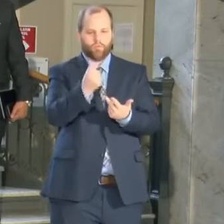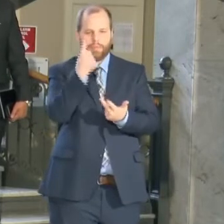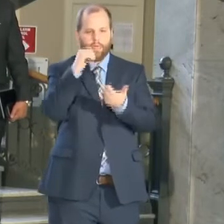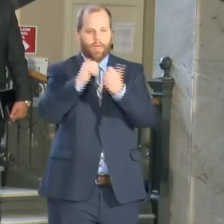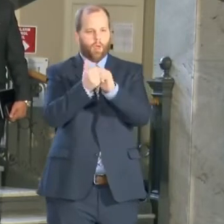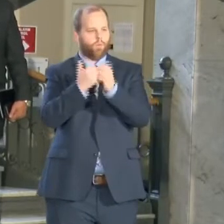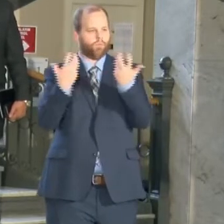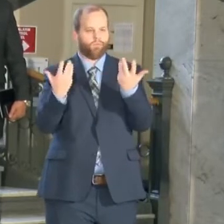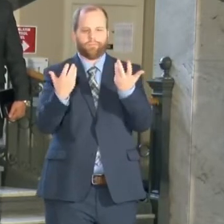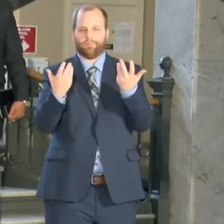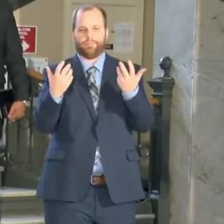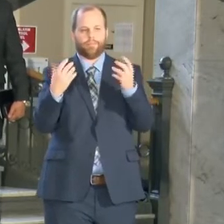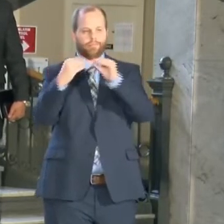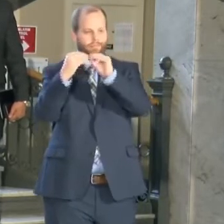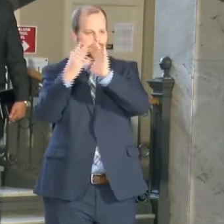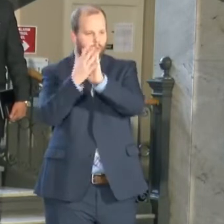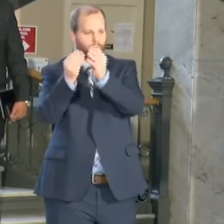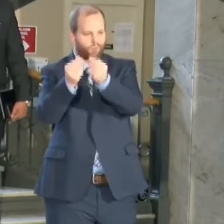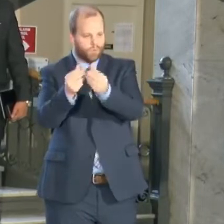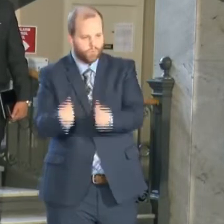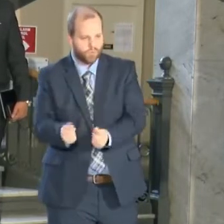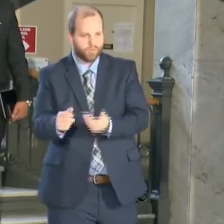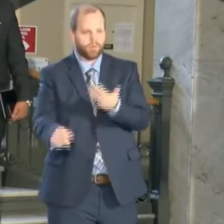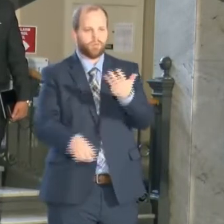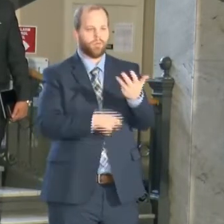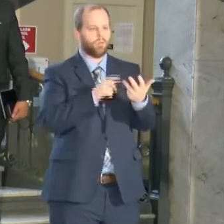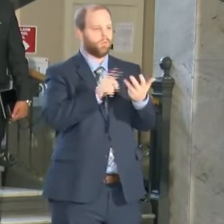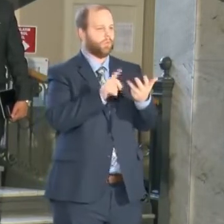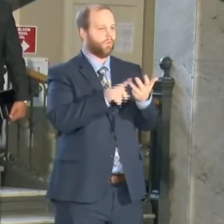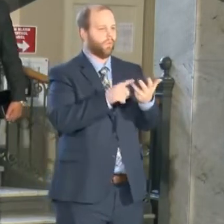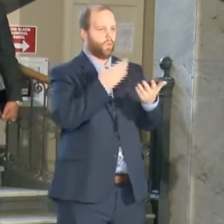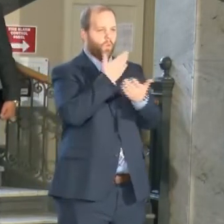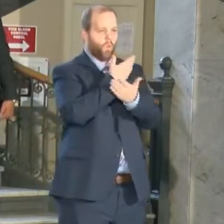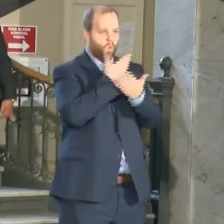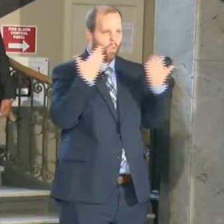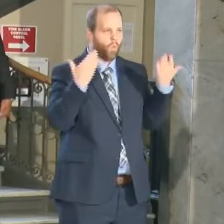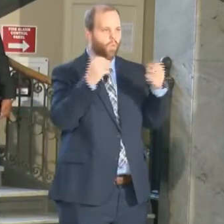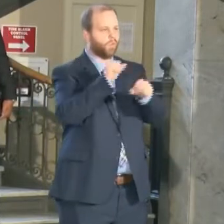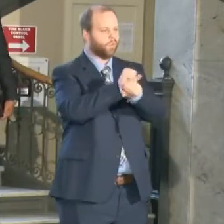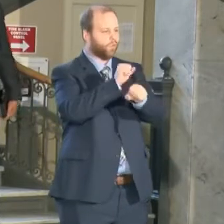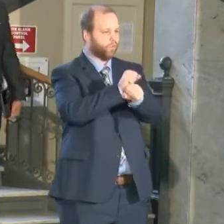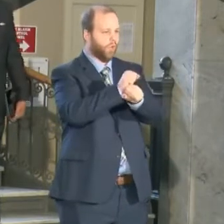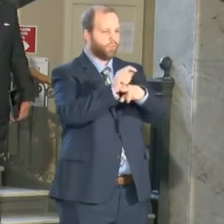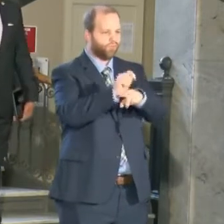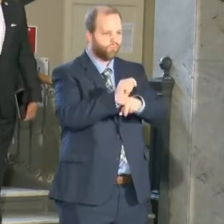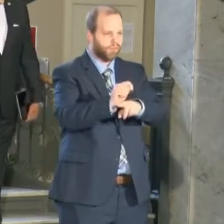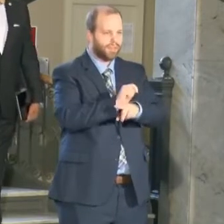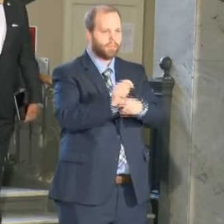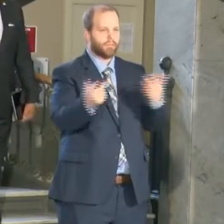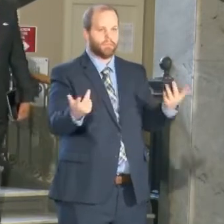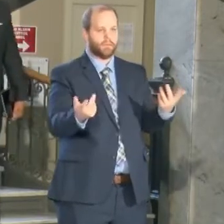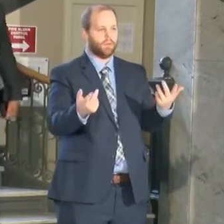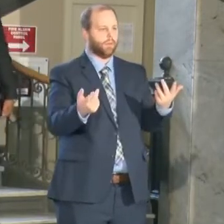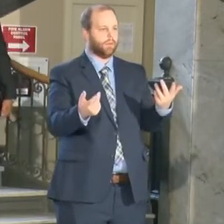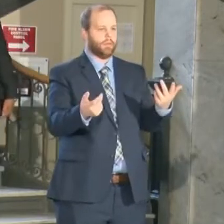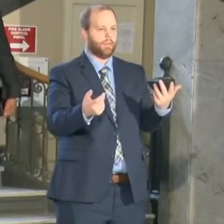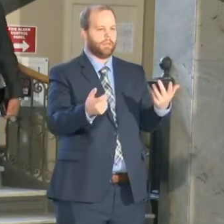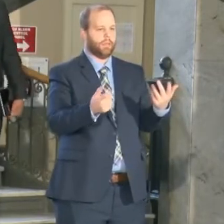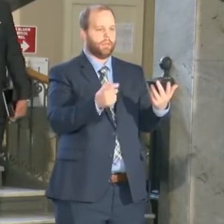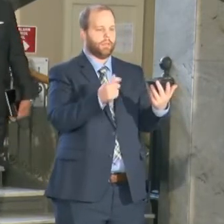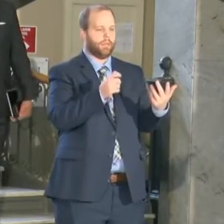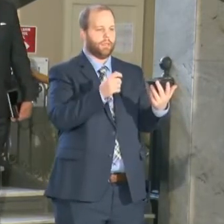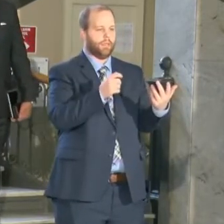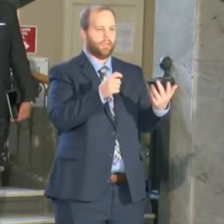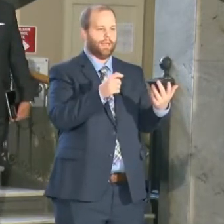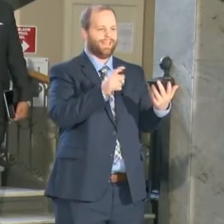lack of job training. All those things could contribute, not just one thing contributes. And the majority of our violent crimes,